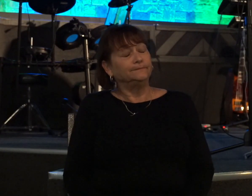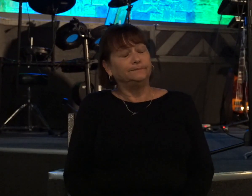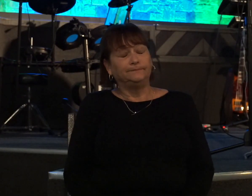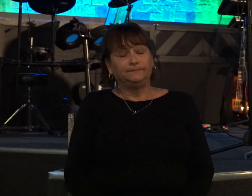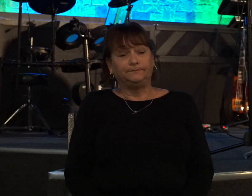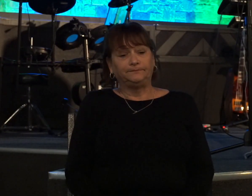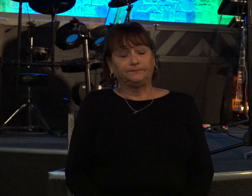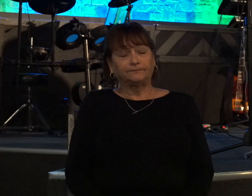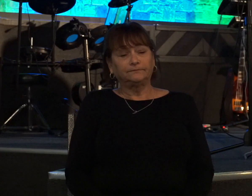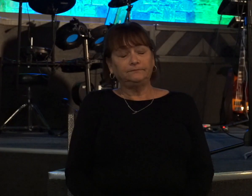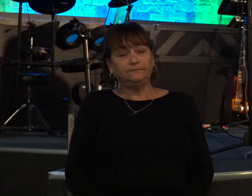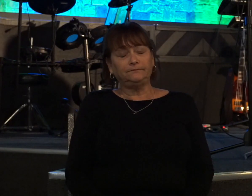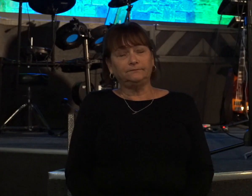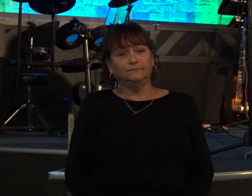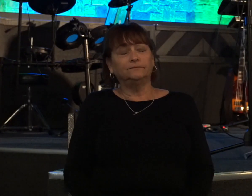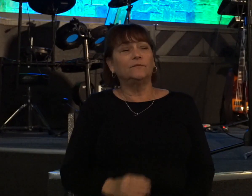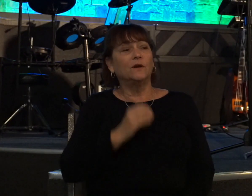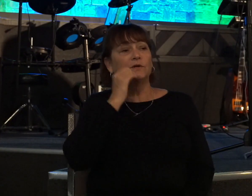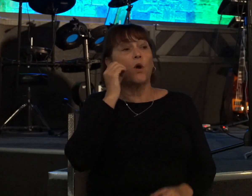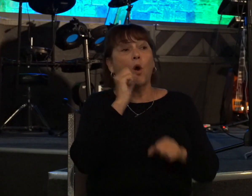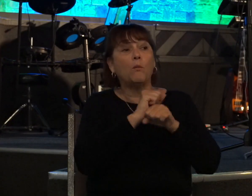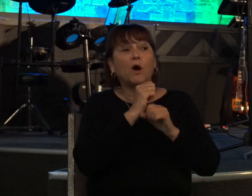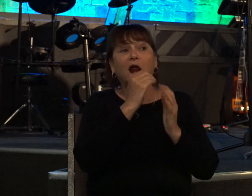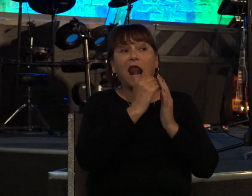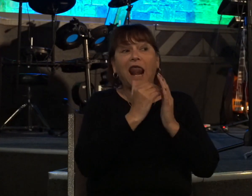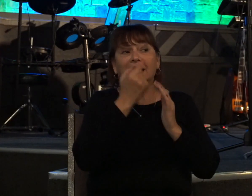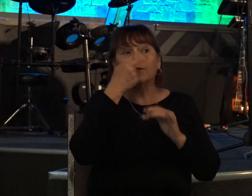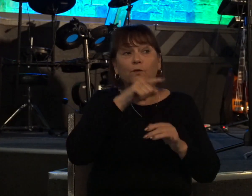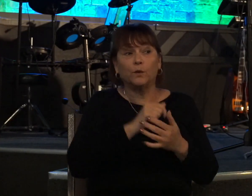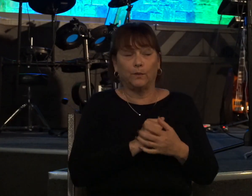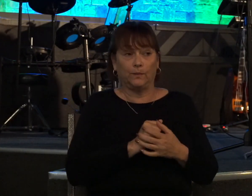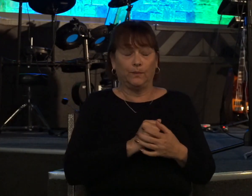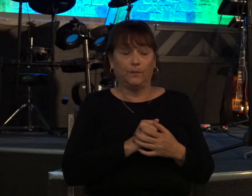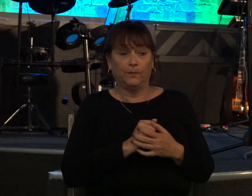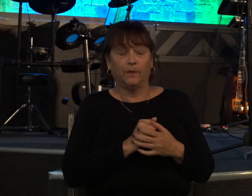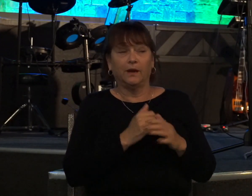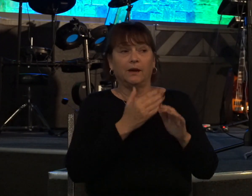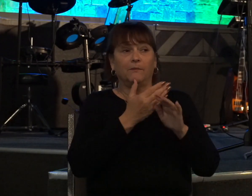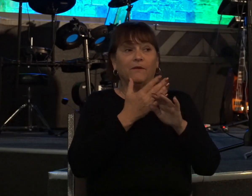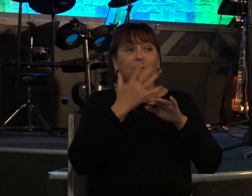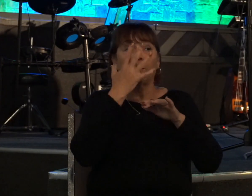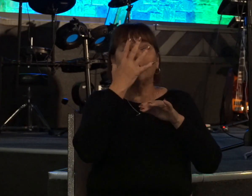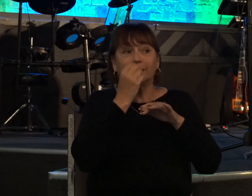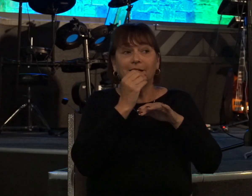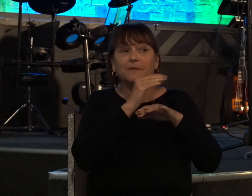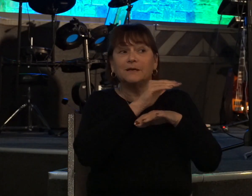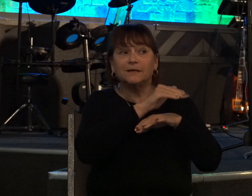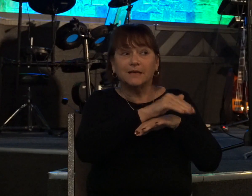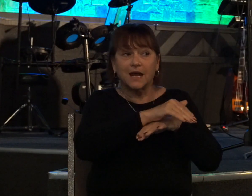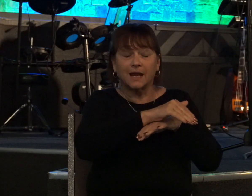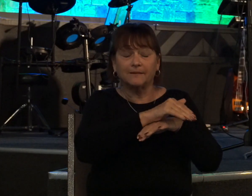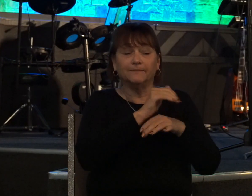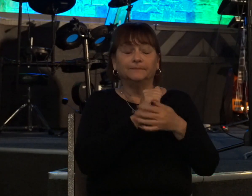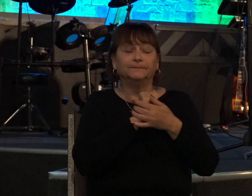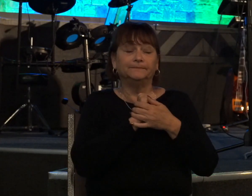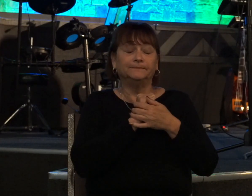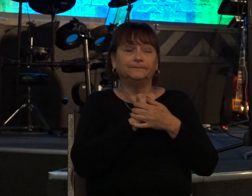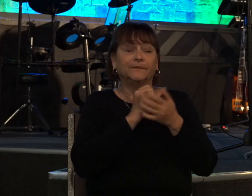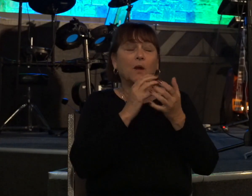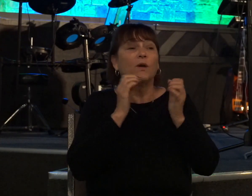and so a little homework lesson for you before you go to bed tonight I want to encourage you to turn